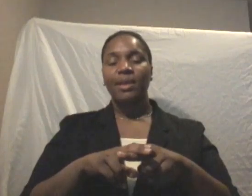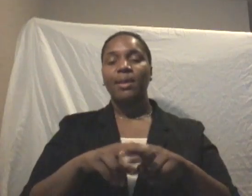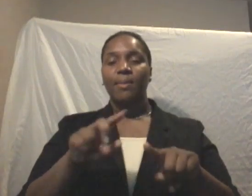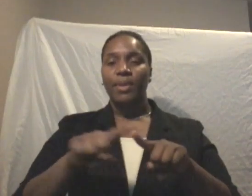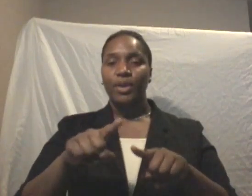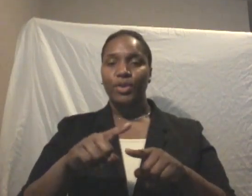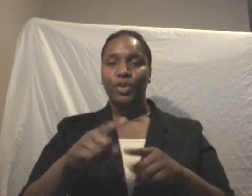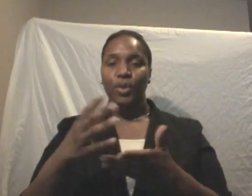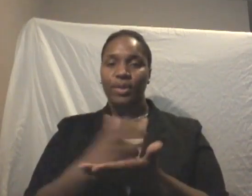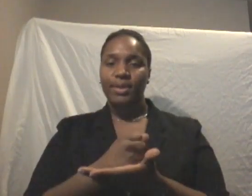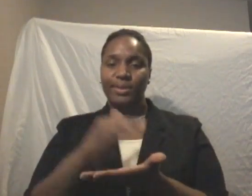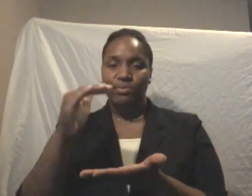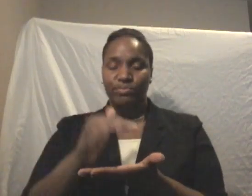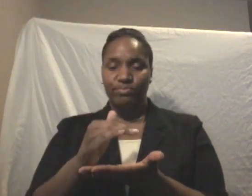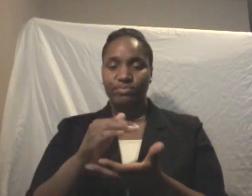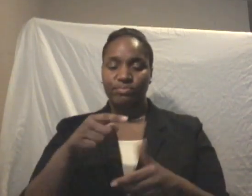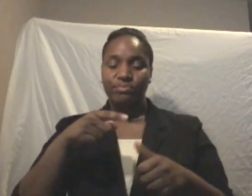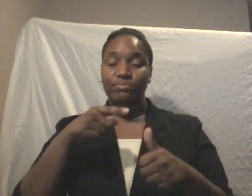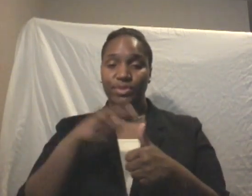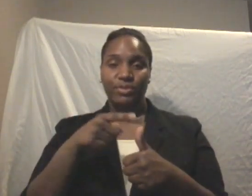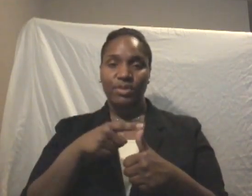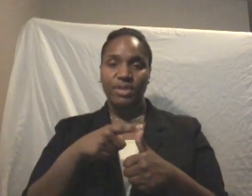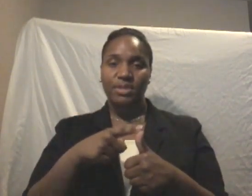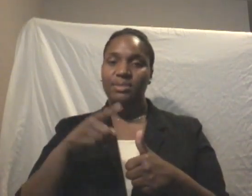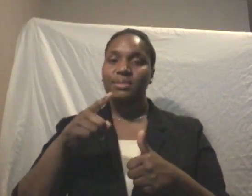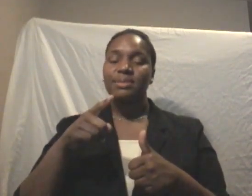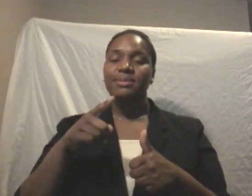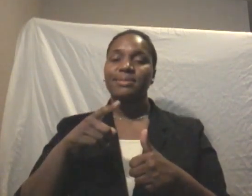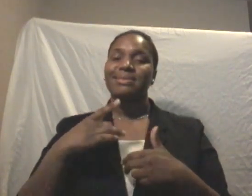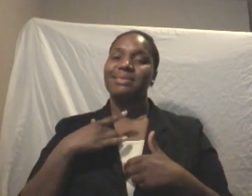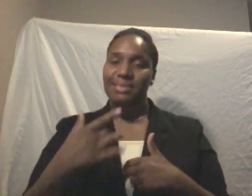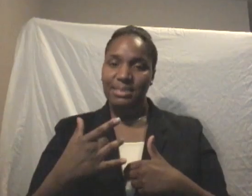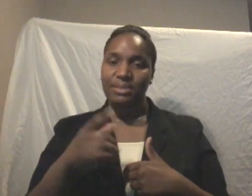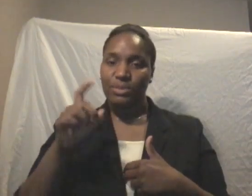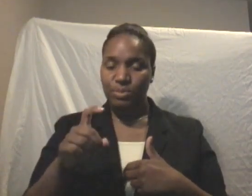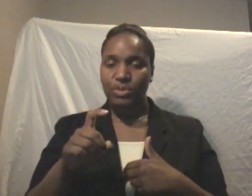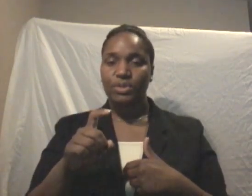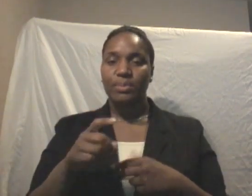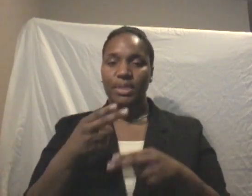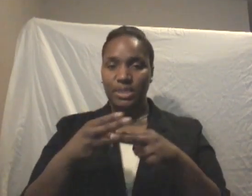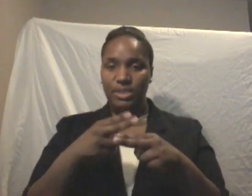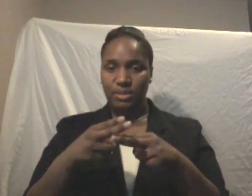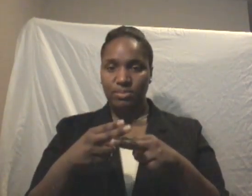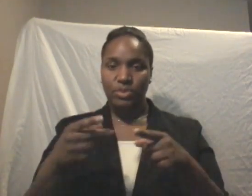So it's meant to be temporary, usually during your pre-retirement years.